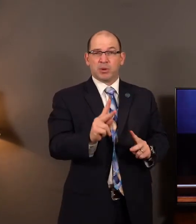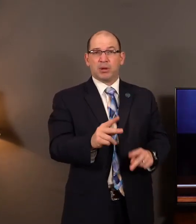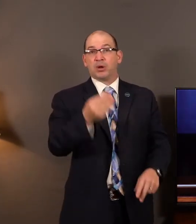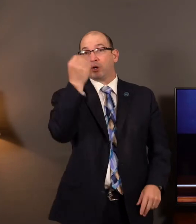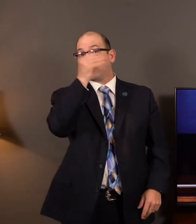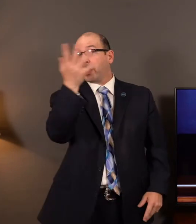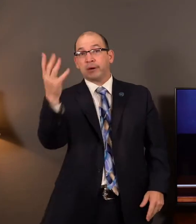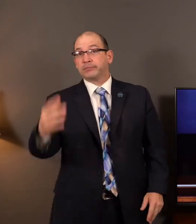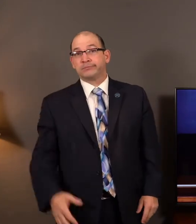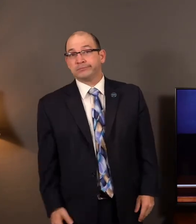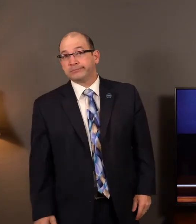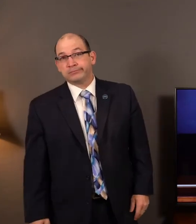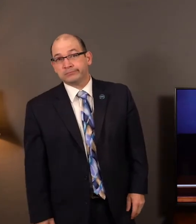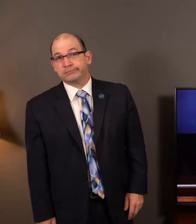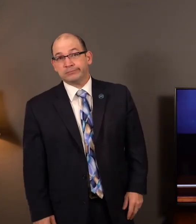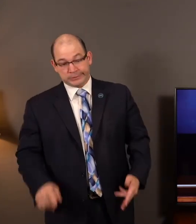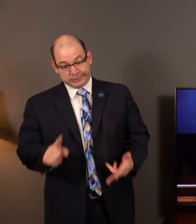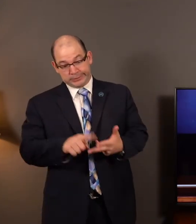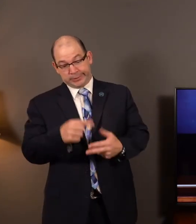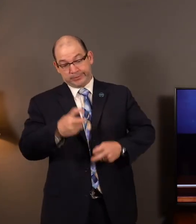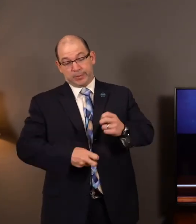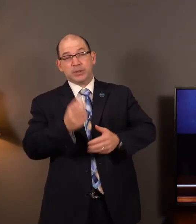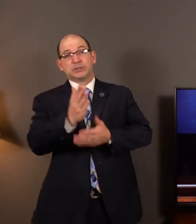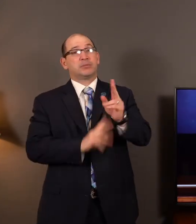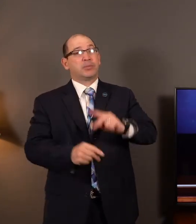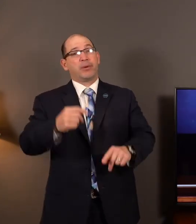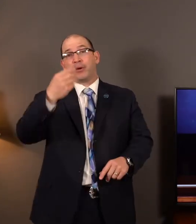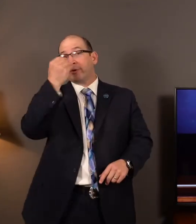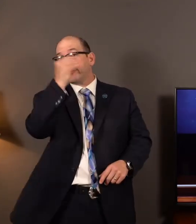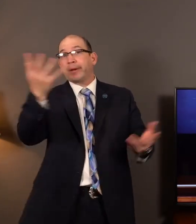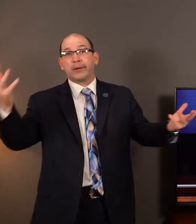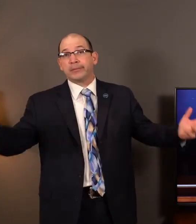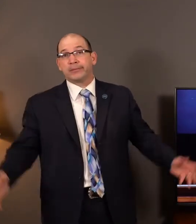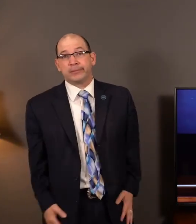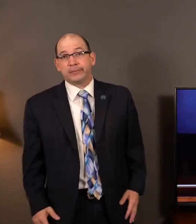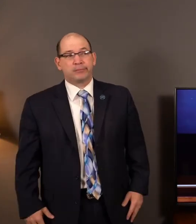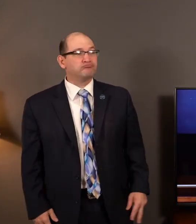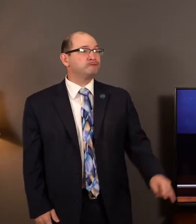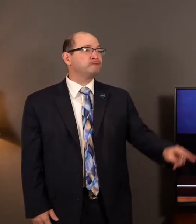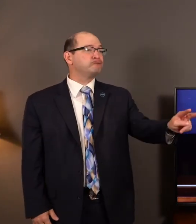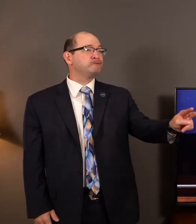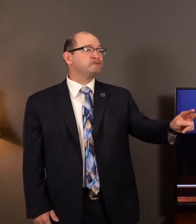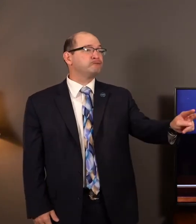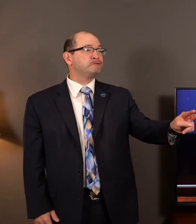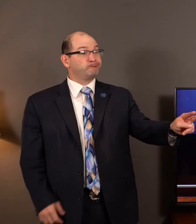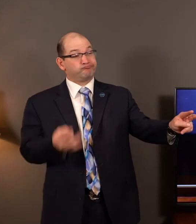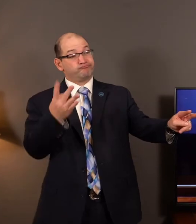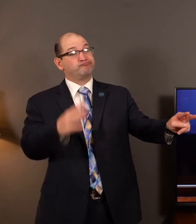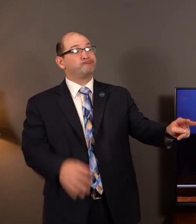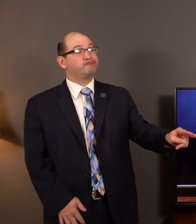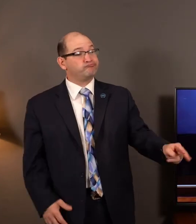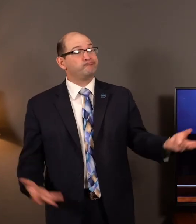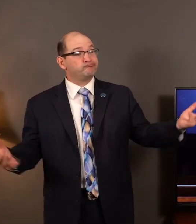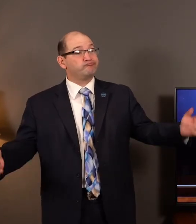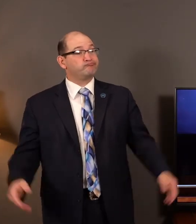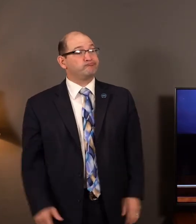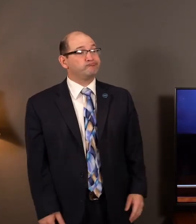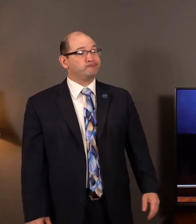There's great destruction and distress. There's great decay. There's great unrest.